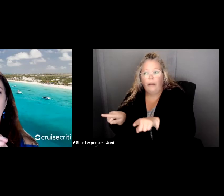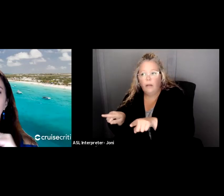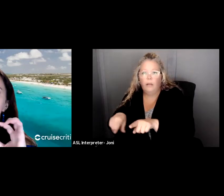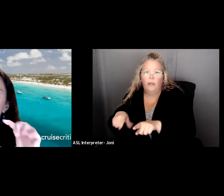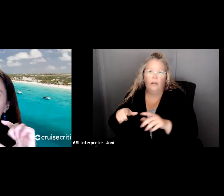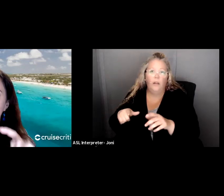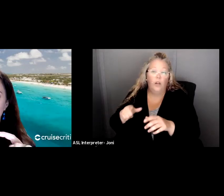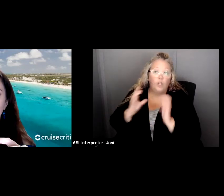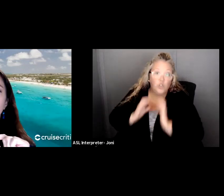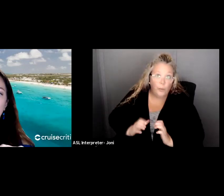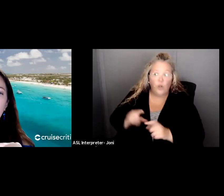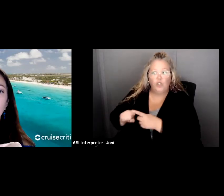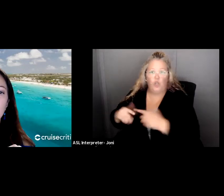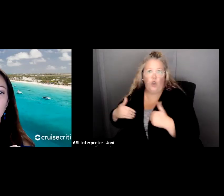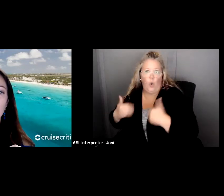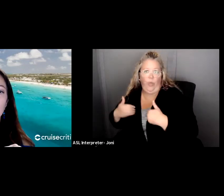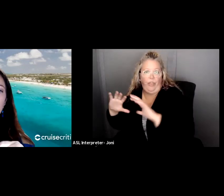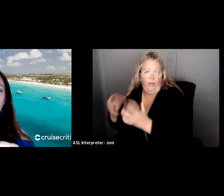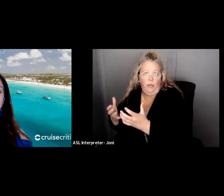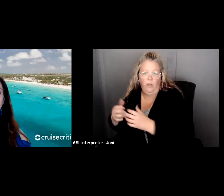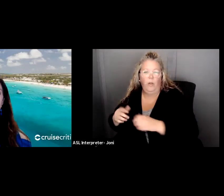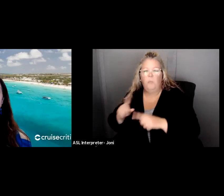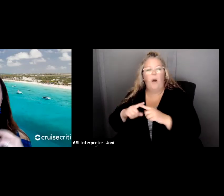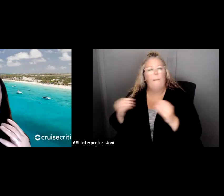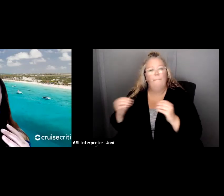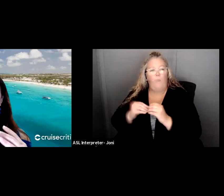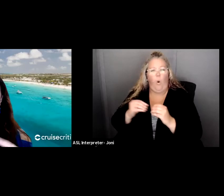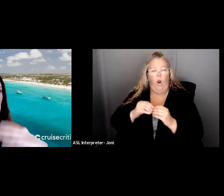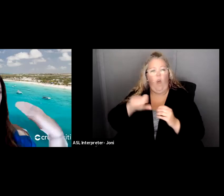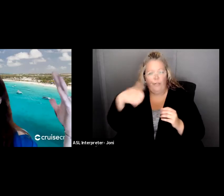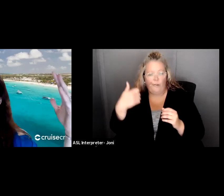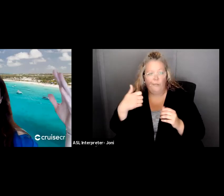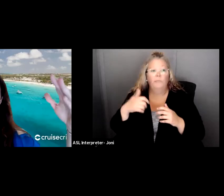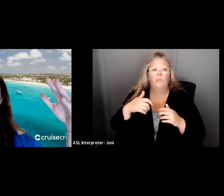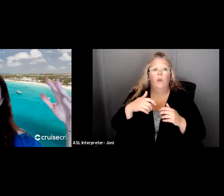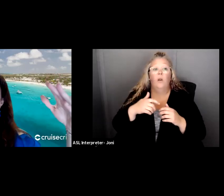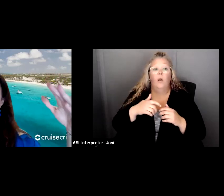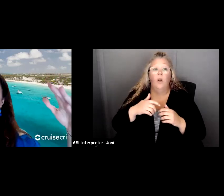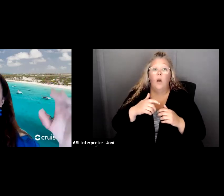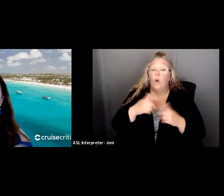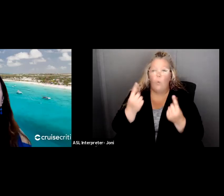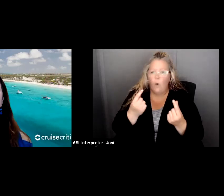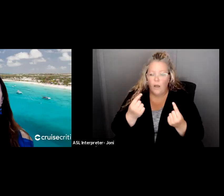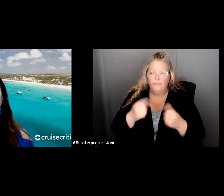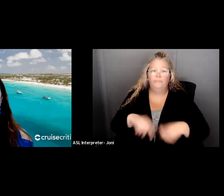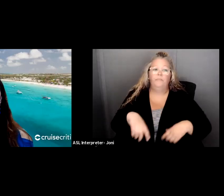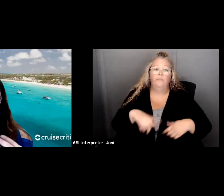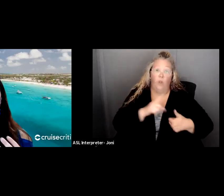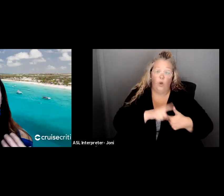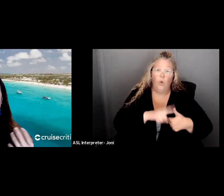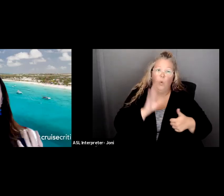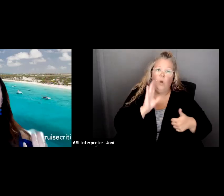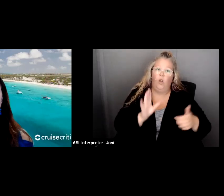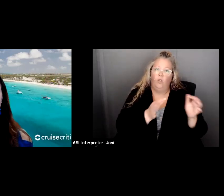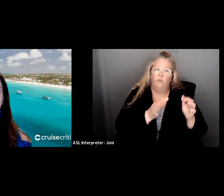bit to it, but it's more than that. Market research, you're basically going to define your goal. We just did that in the third stage of planning, but we're going to